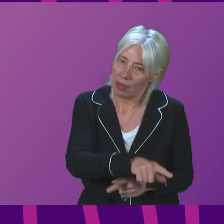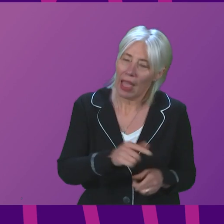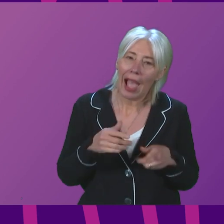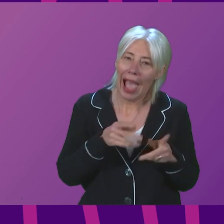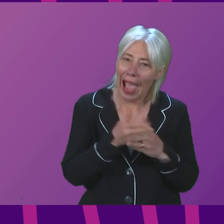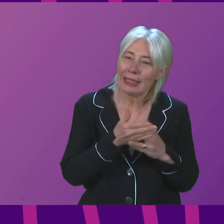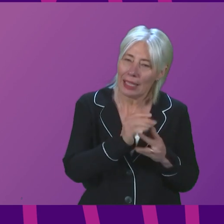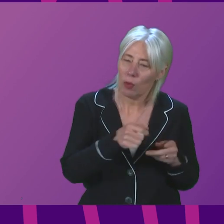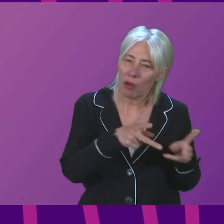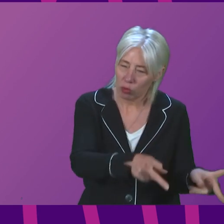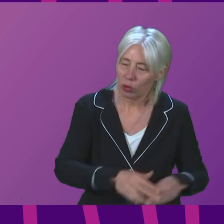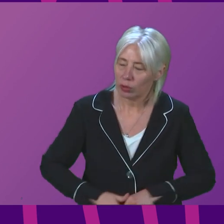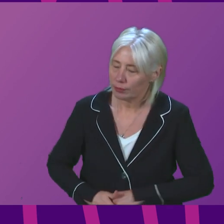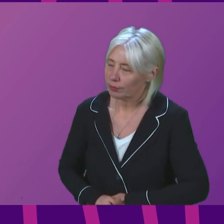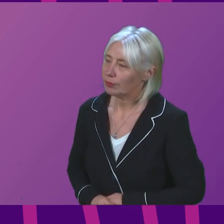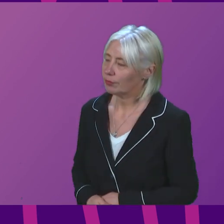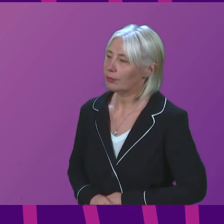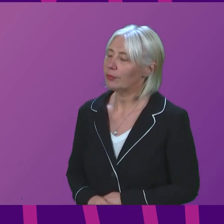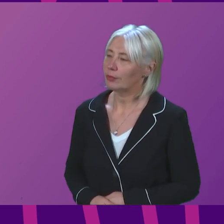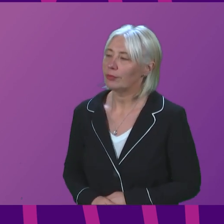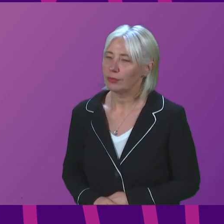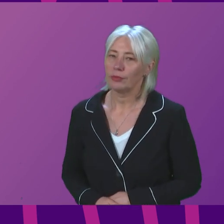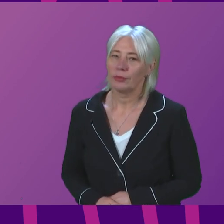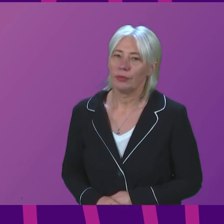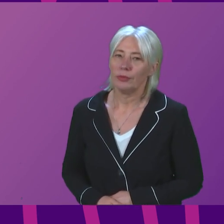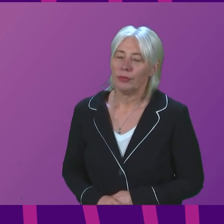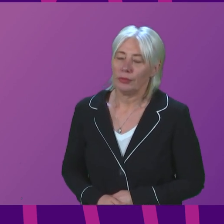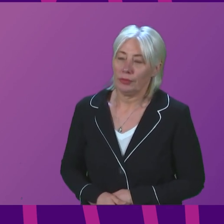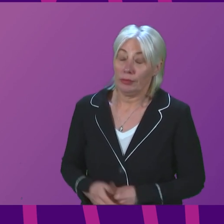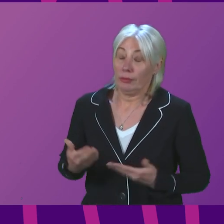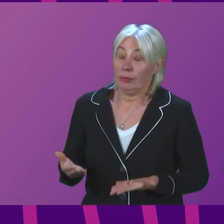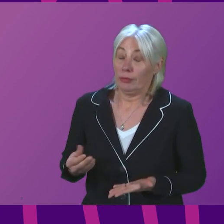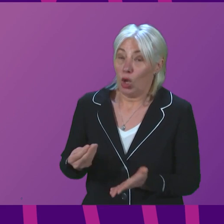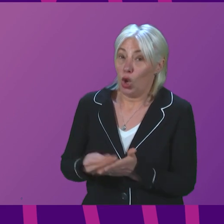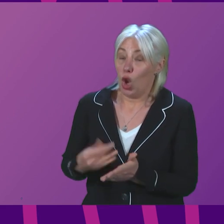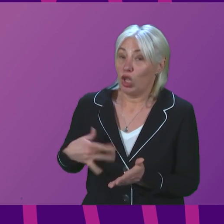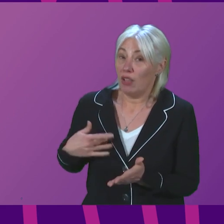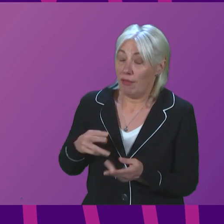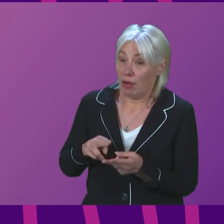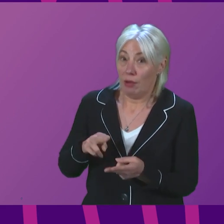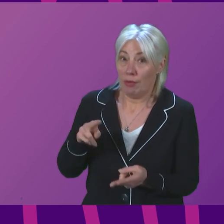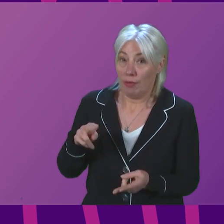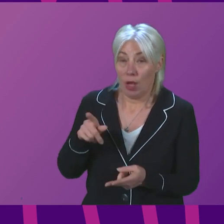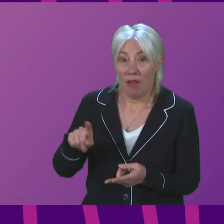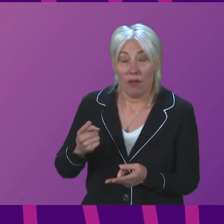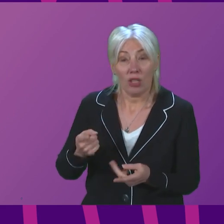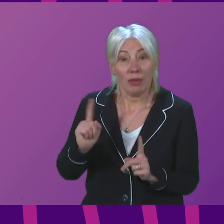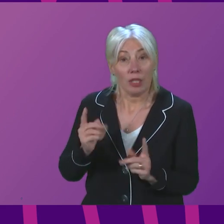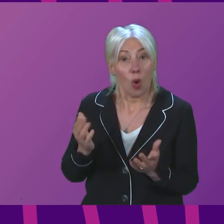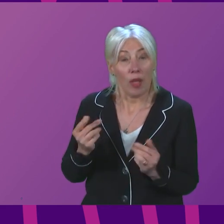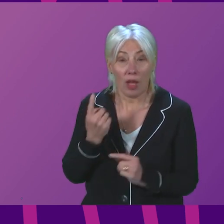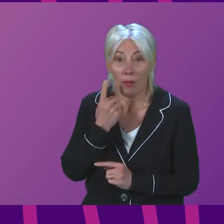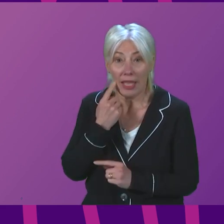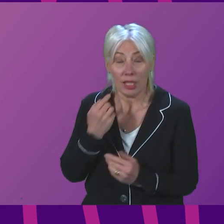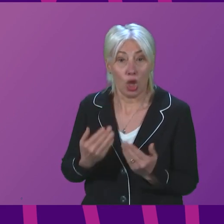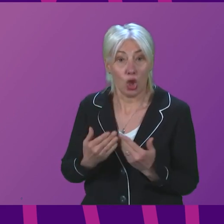you President Officer Given the rising costs of living can I ask the First Minister if she welcomes the announcement yesterday that